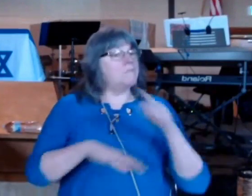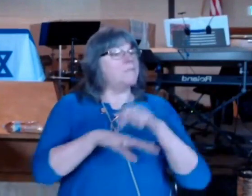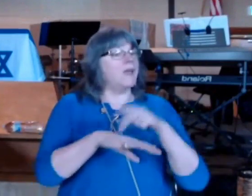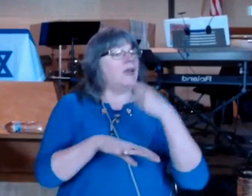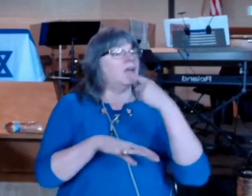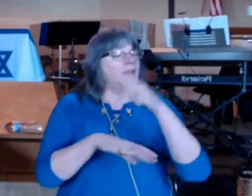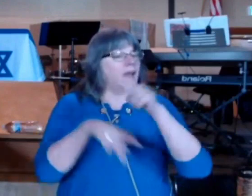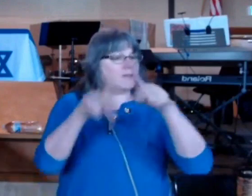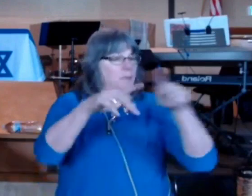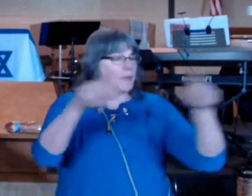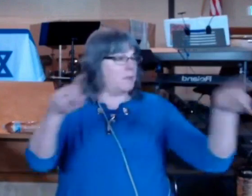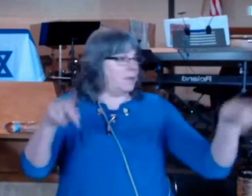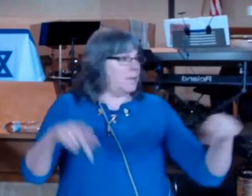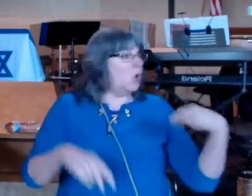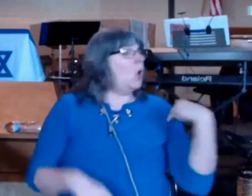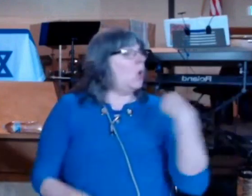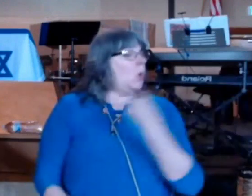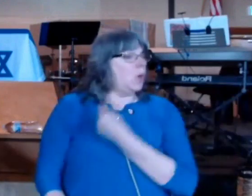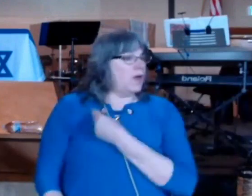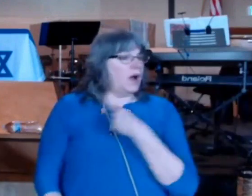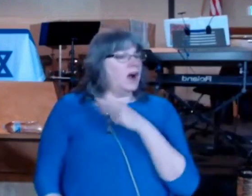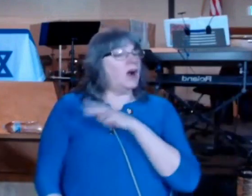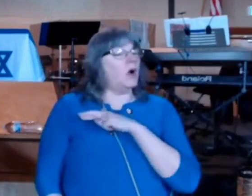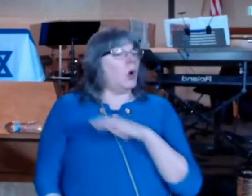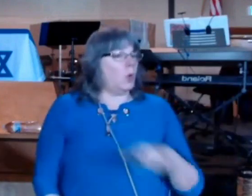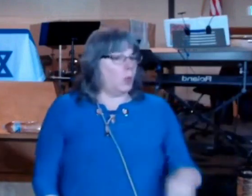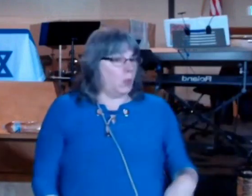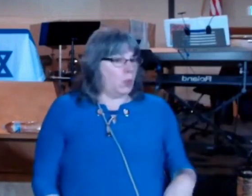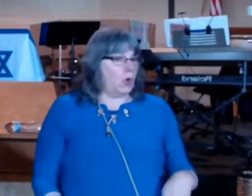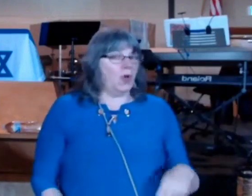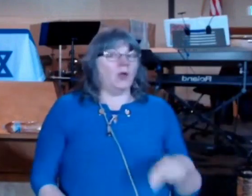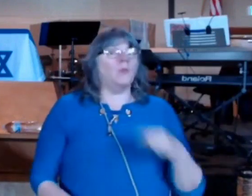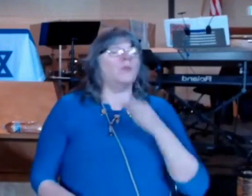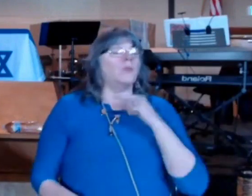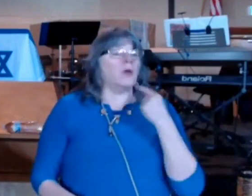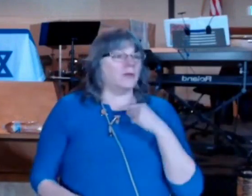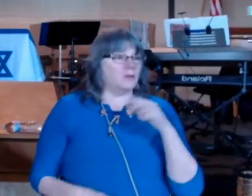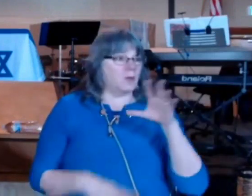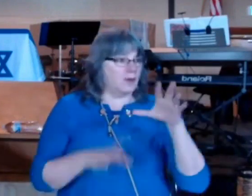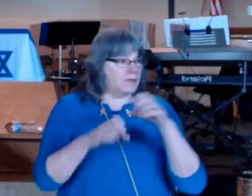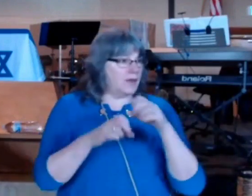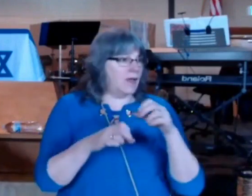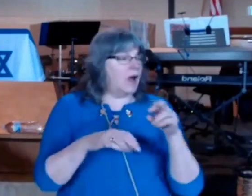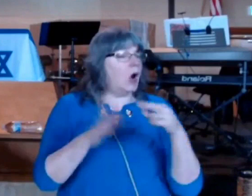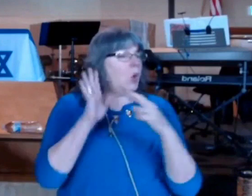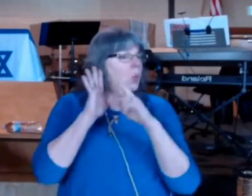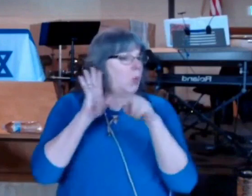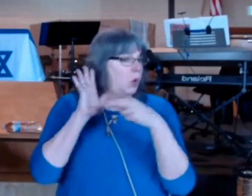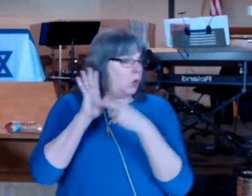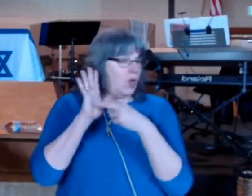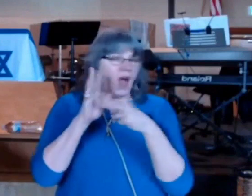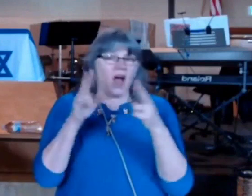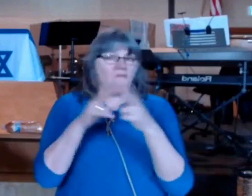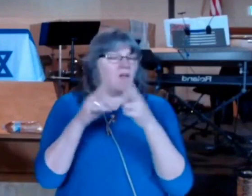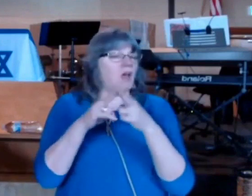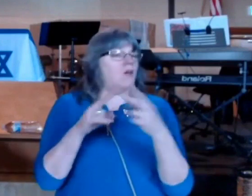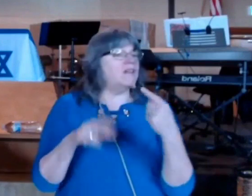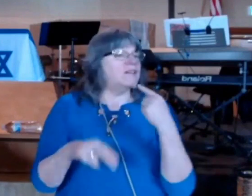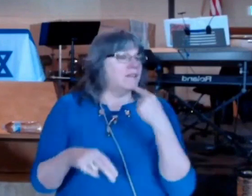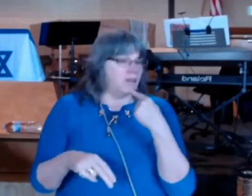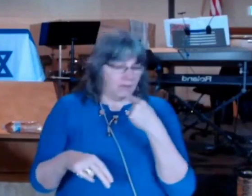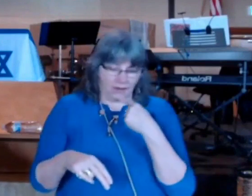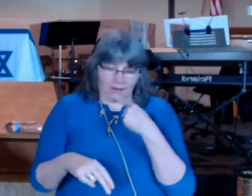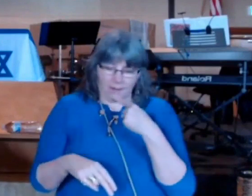this is what we are we are a royal priesthood we need to take our role very seriously and as a final prayer I would